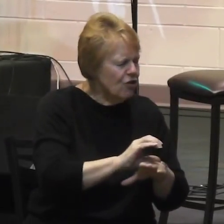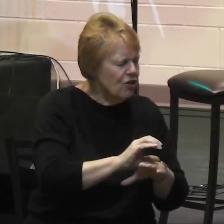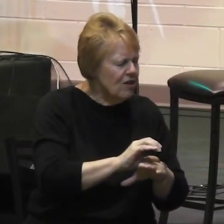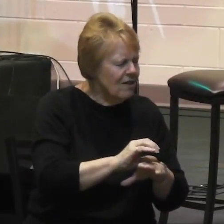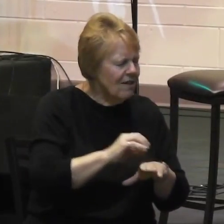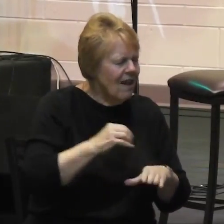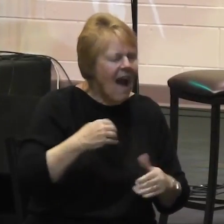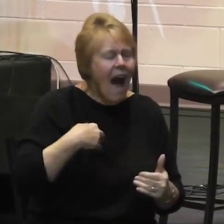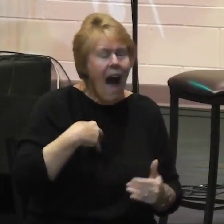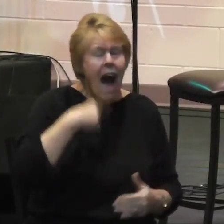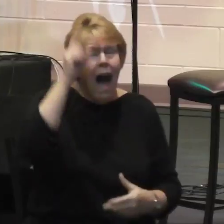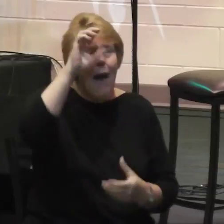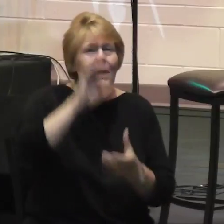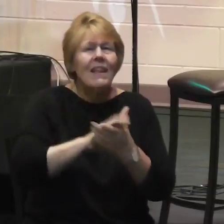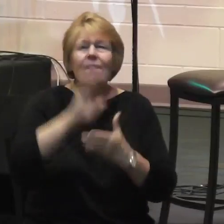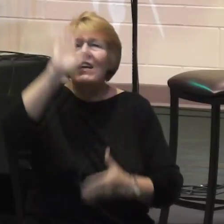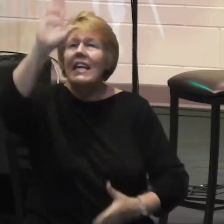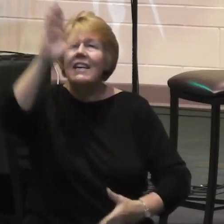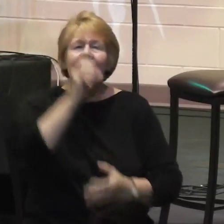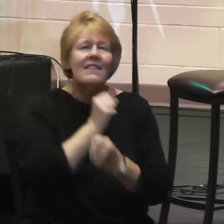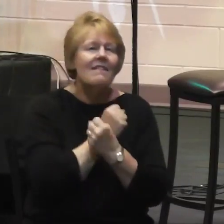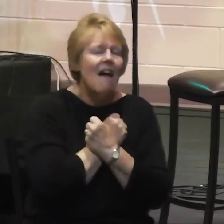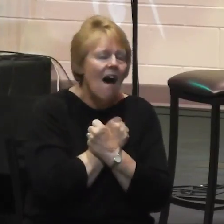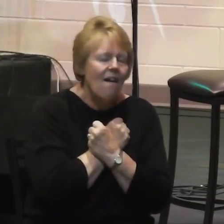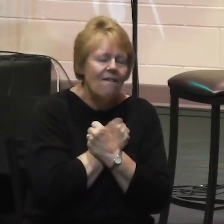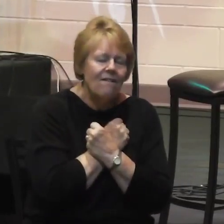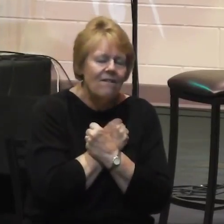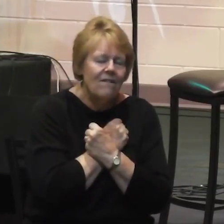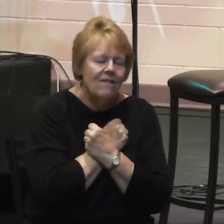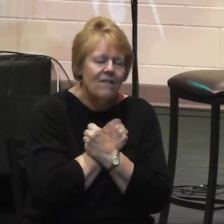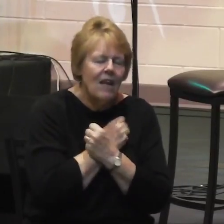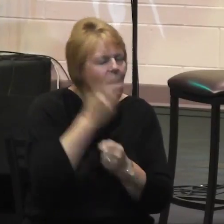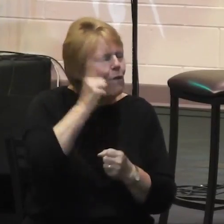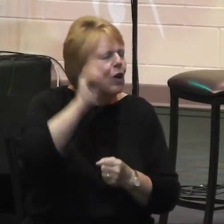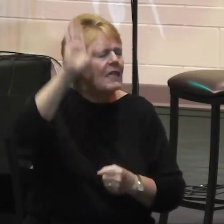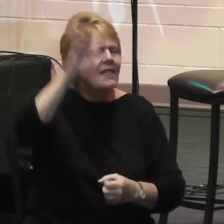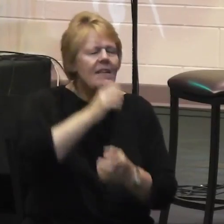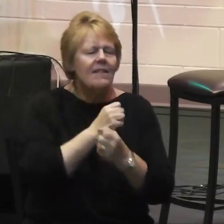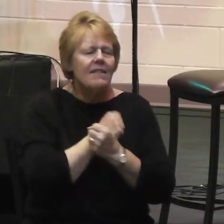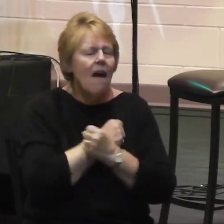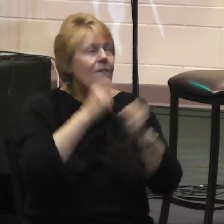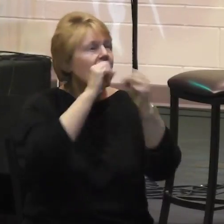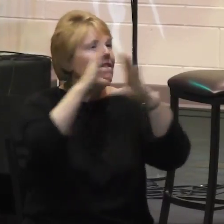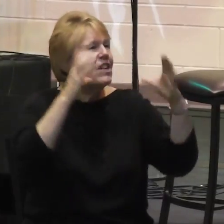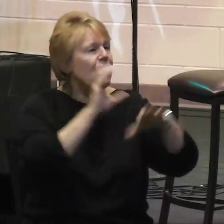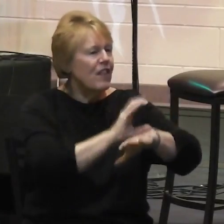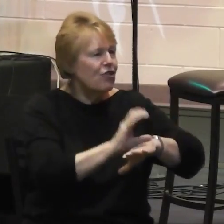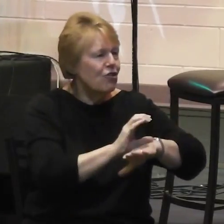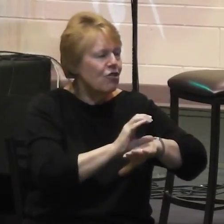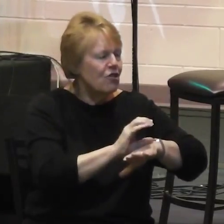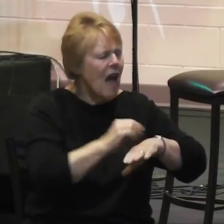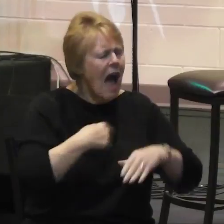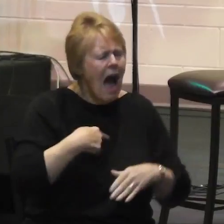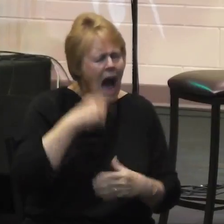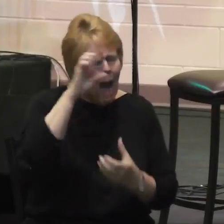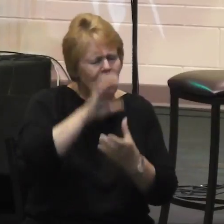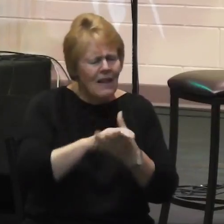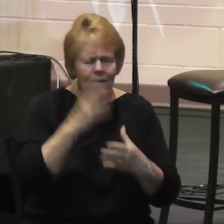in the love of the master. For it is love that envisioned the church. I believe in the beauty of diversity.